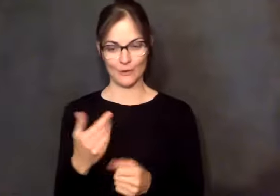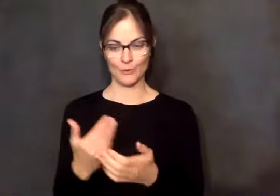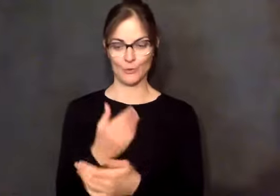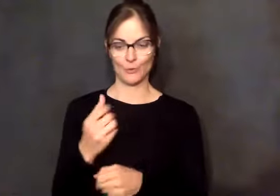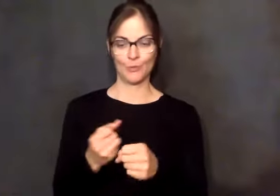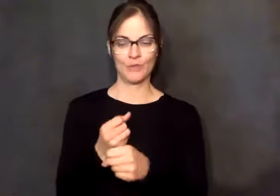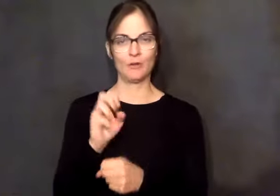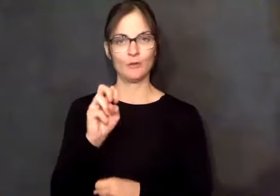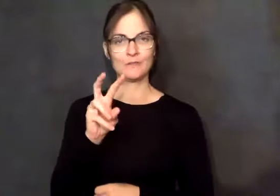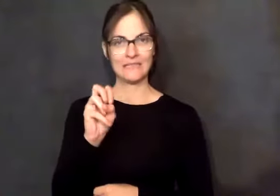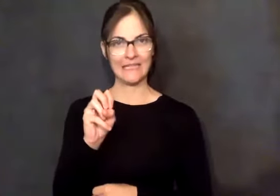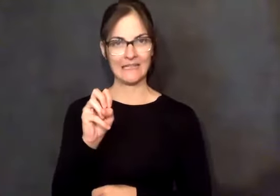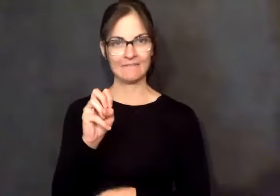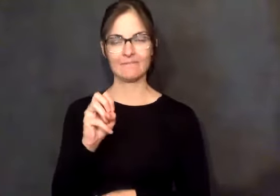the New Year's Eve,